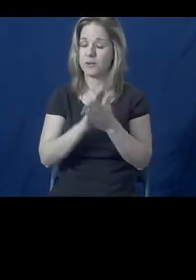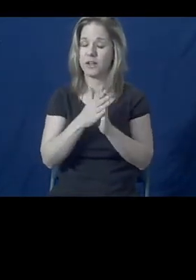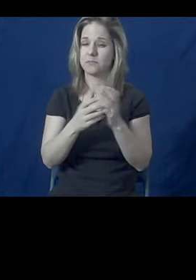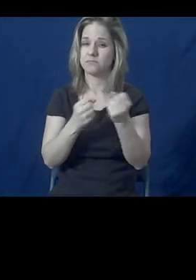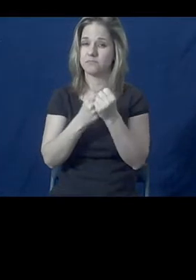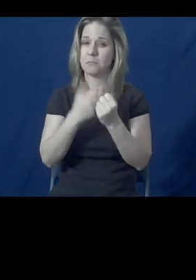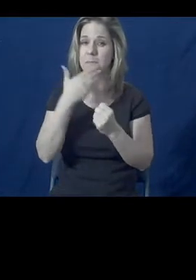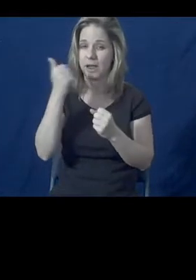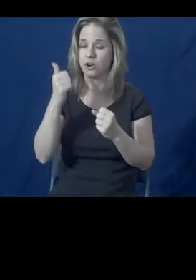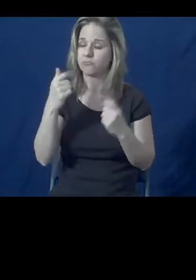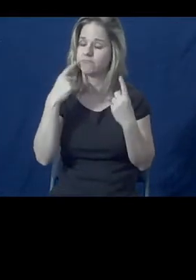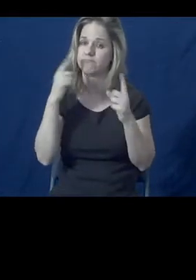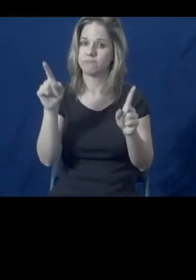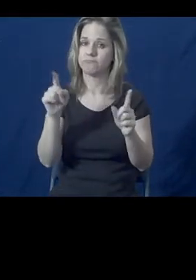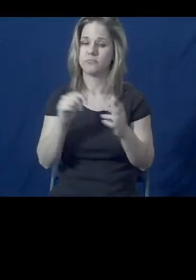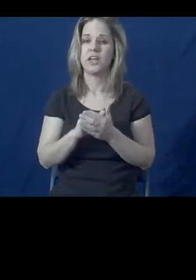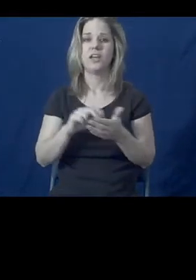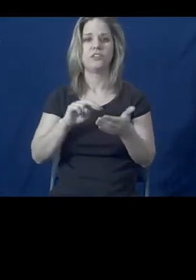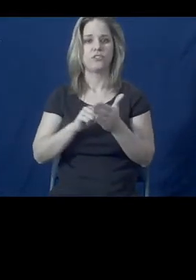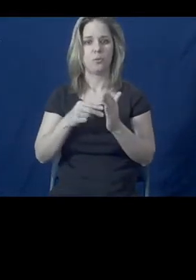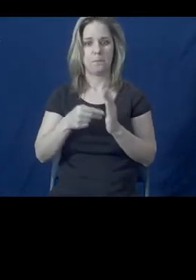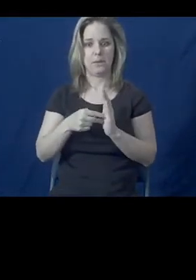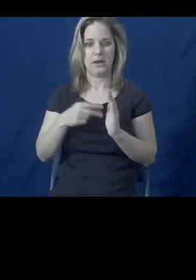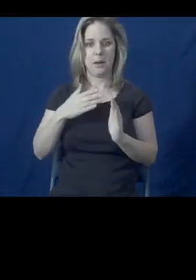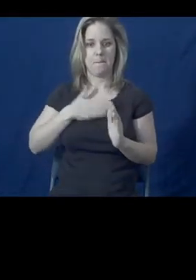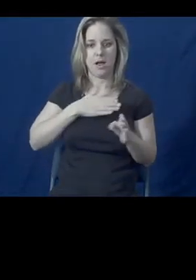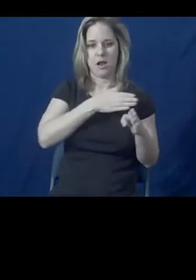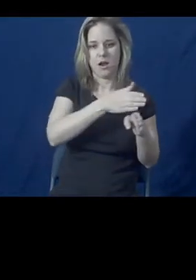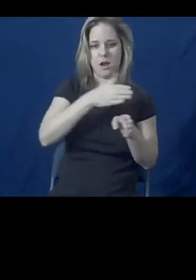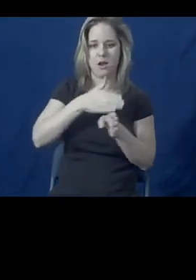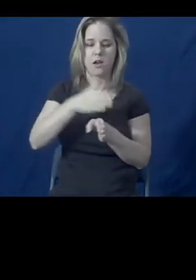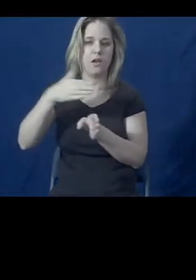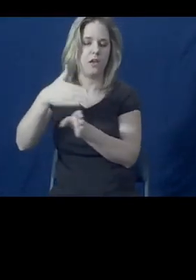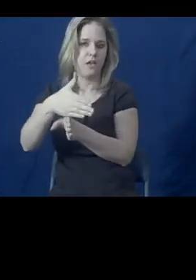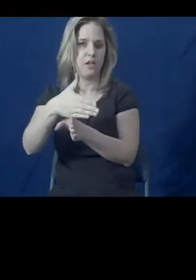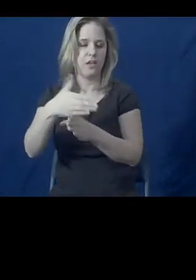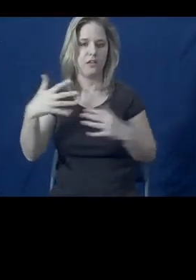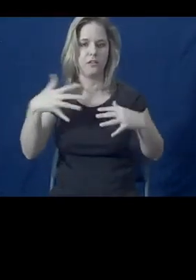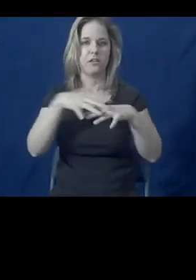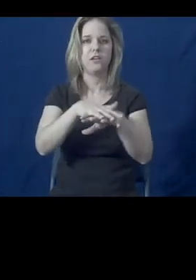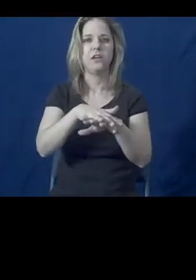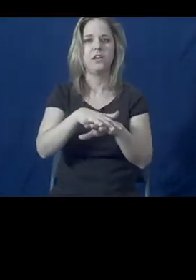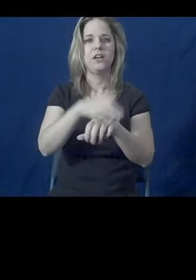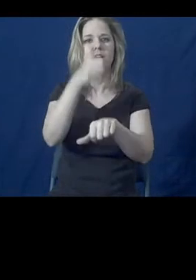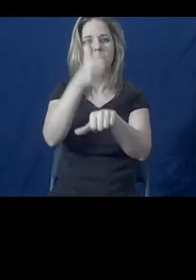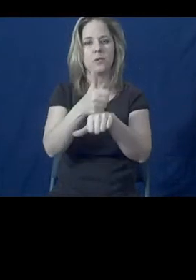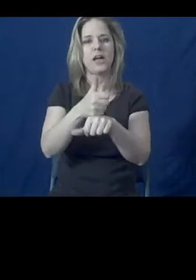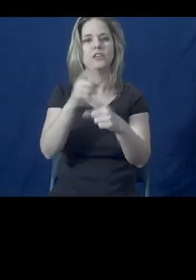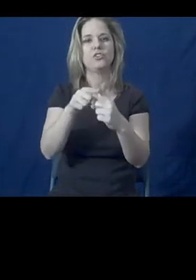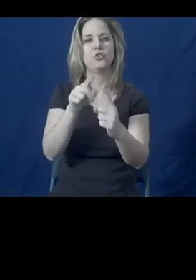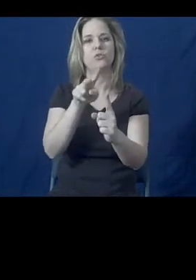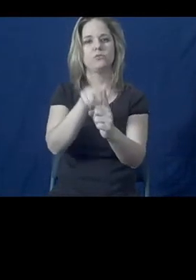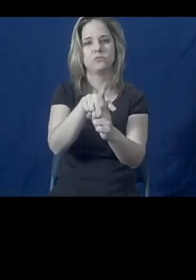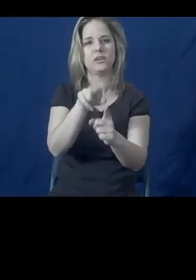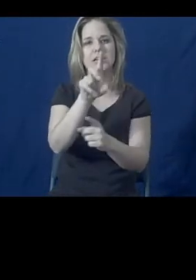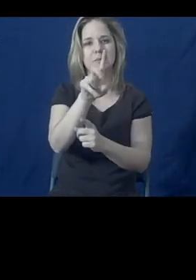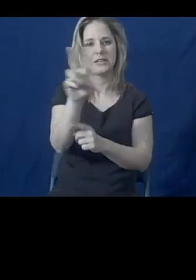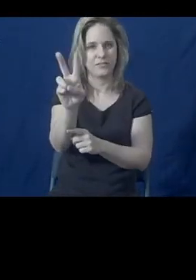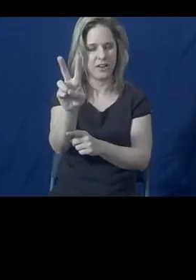has. So taking that interdisciplinary approach and applying it to the area of domestic violence,